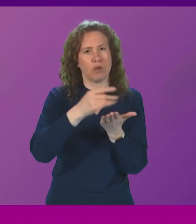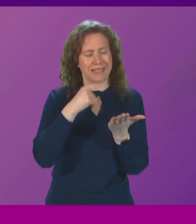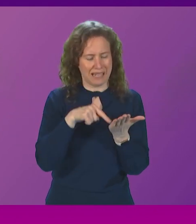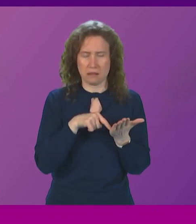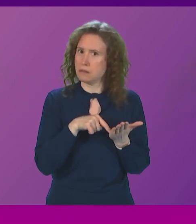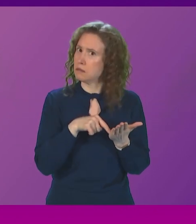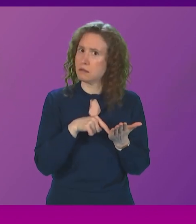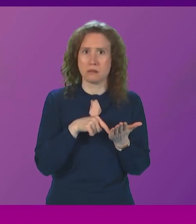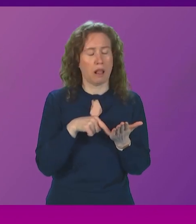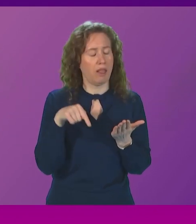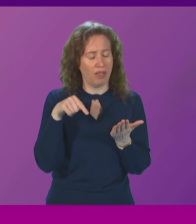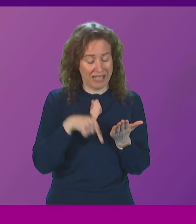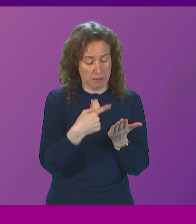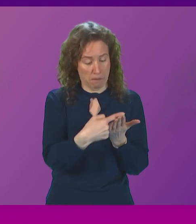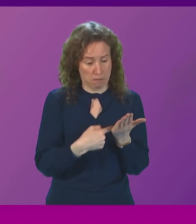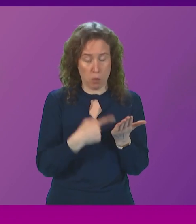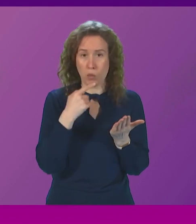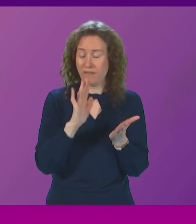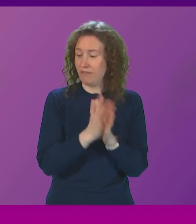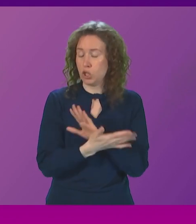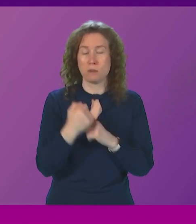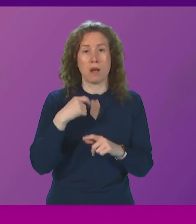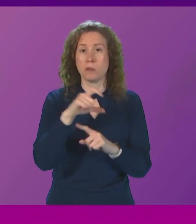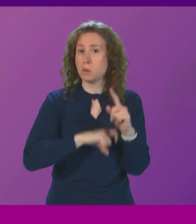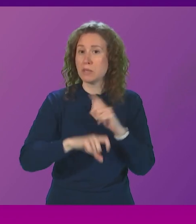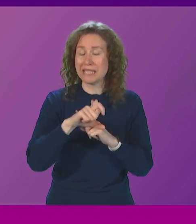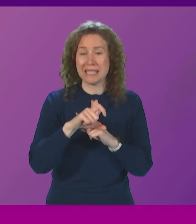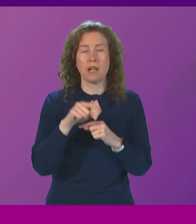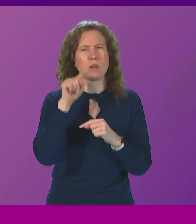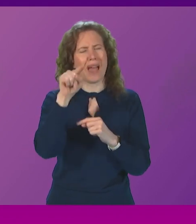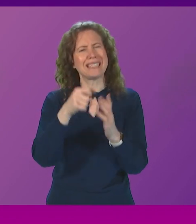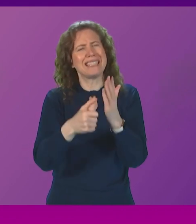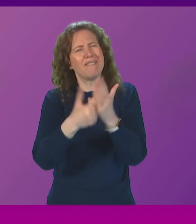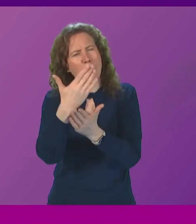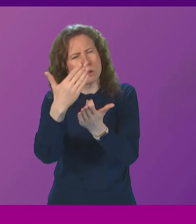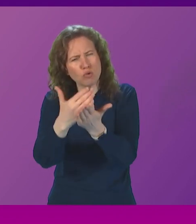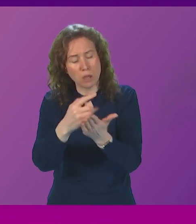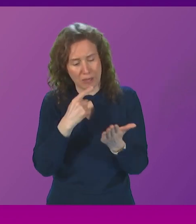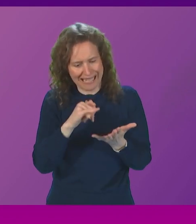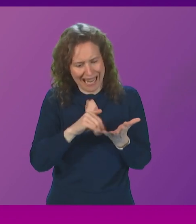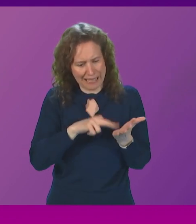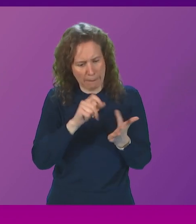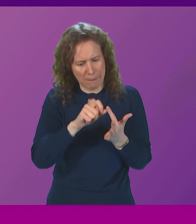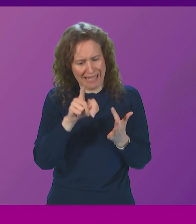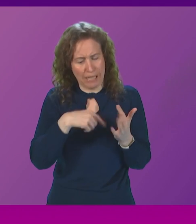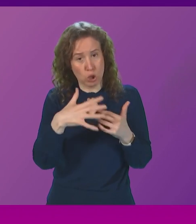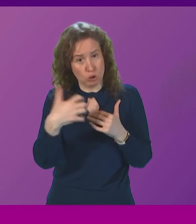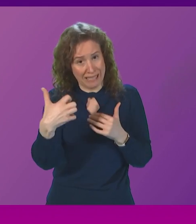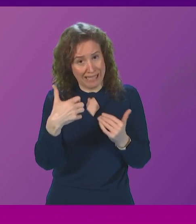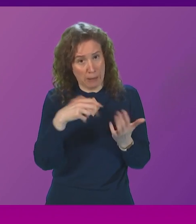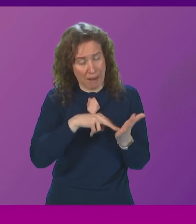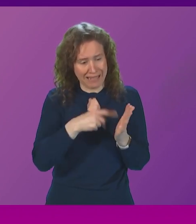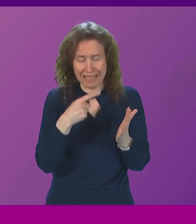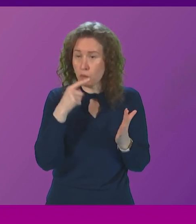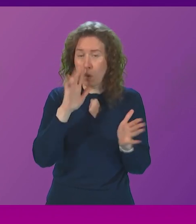will be the end of our community. A development trust saying these SNP green plans will be the end